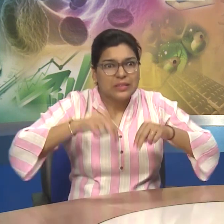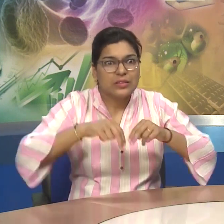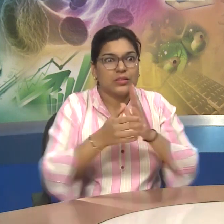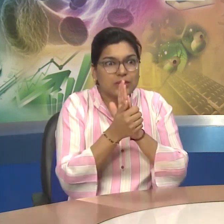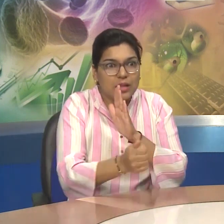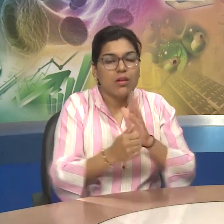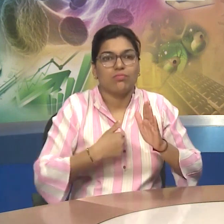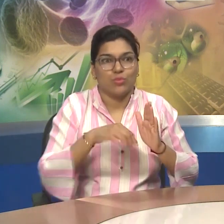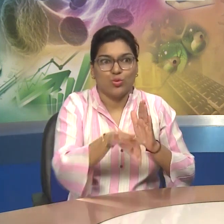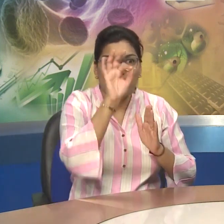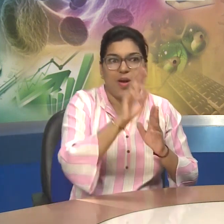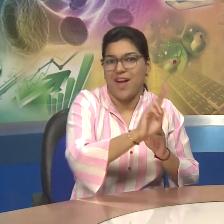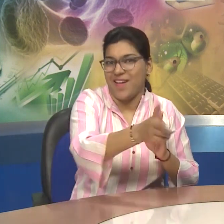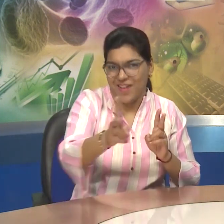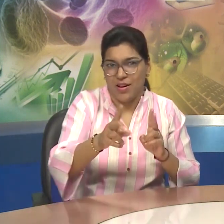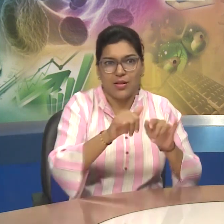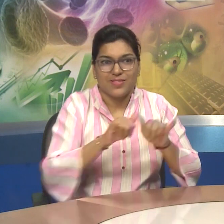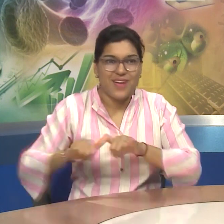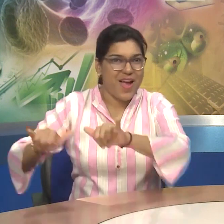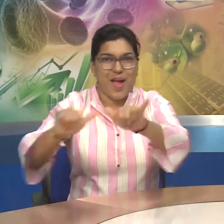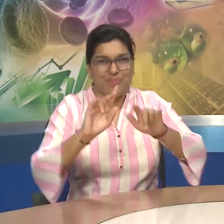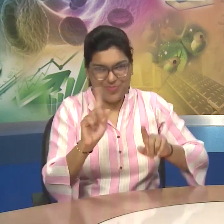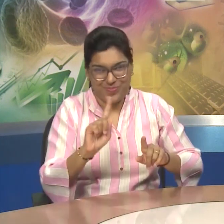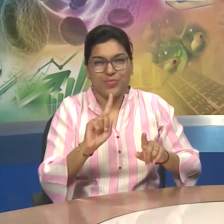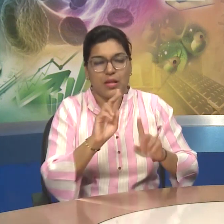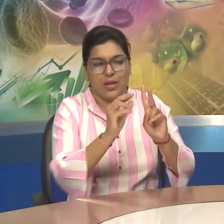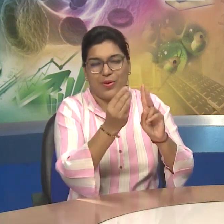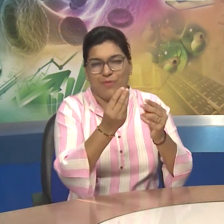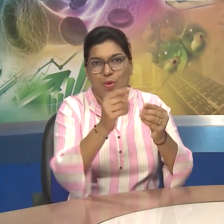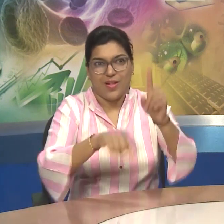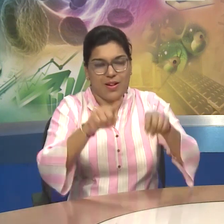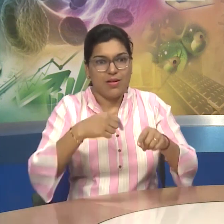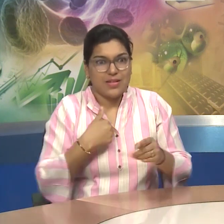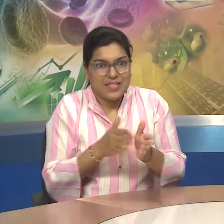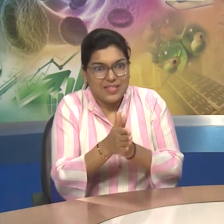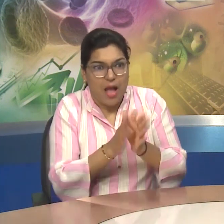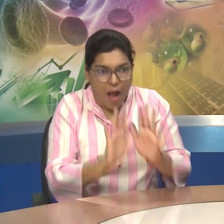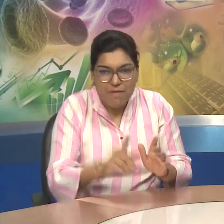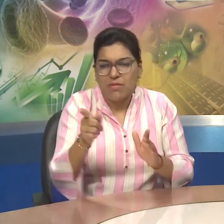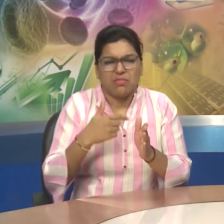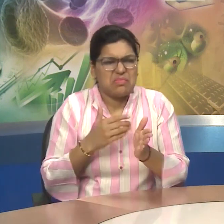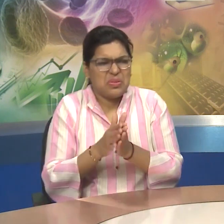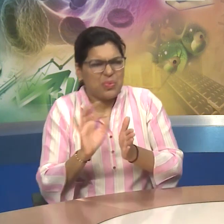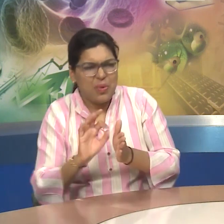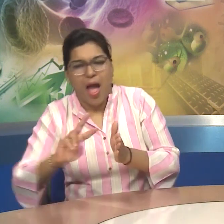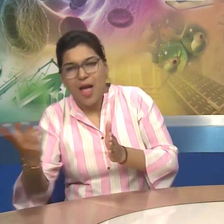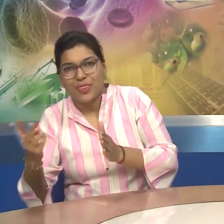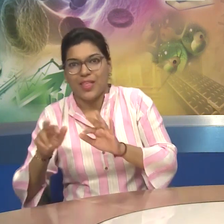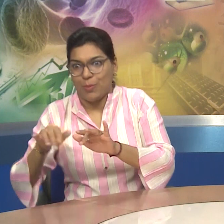They that of a